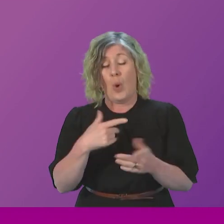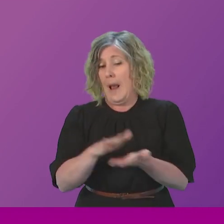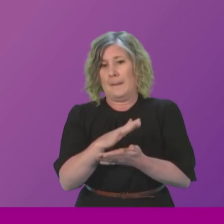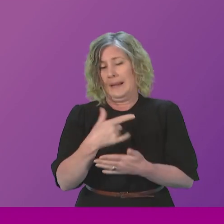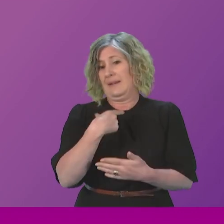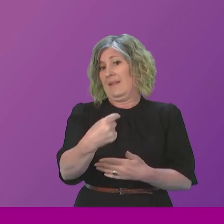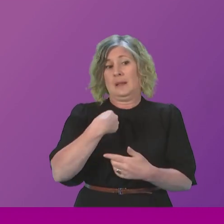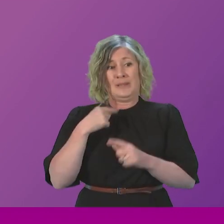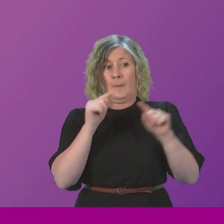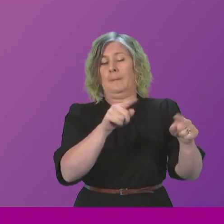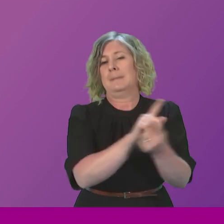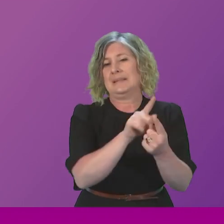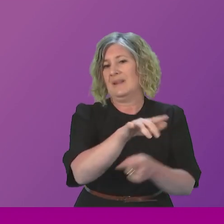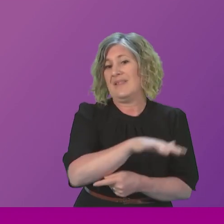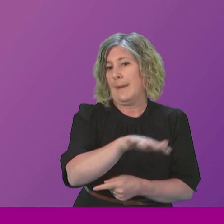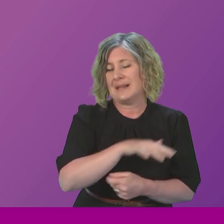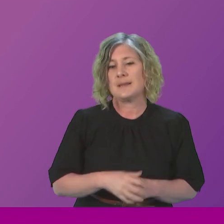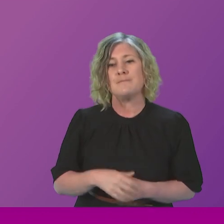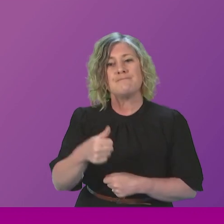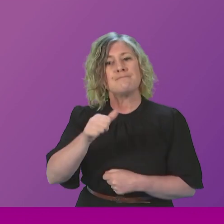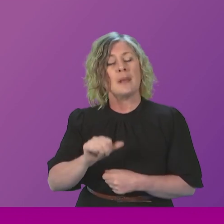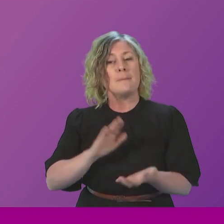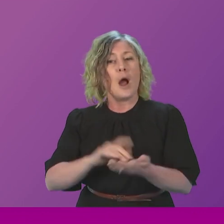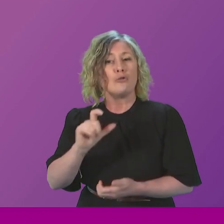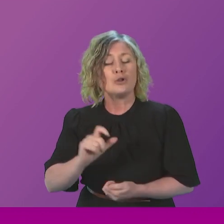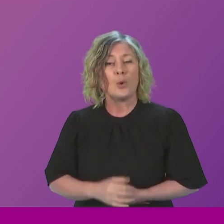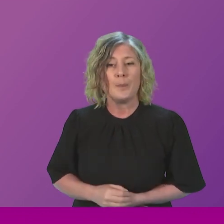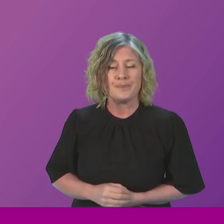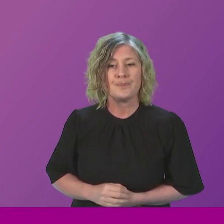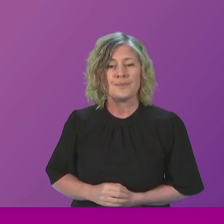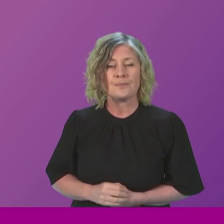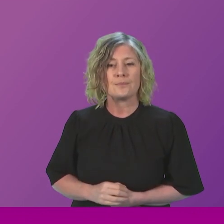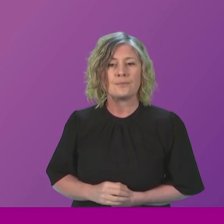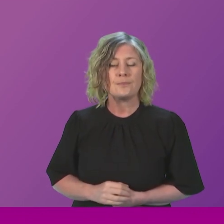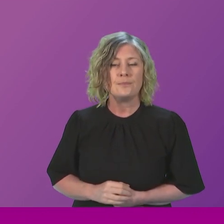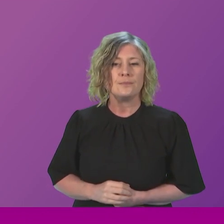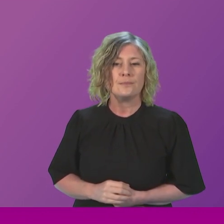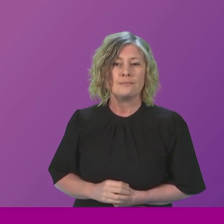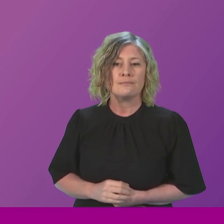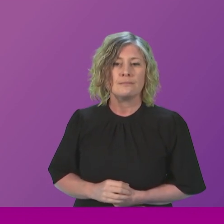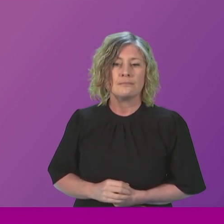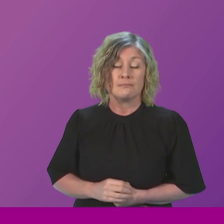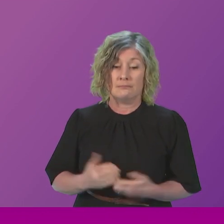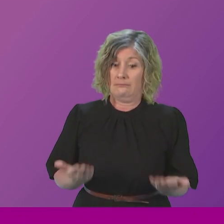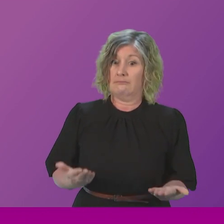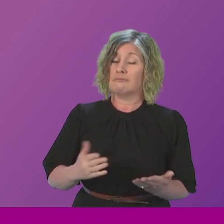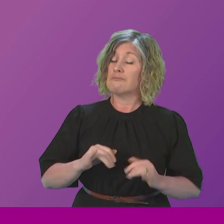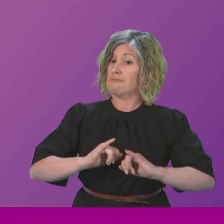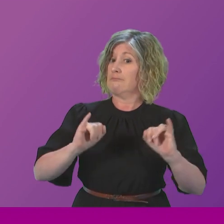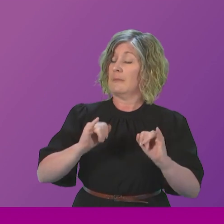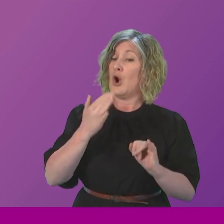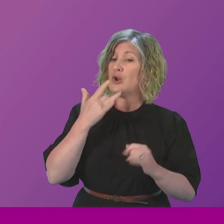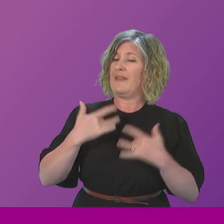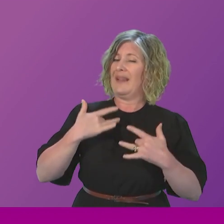from Miles Briggs and the families involved. Mark Ruskell. Thank you. In the middle of the cost of living crisis, St Andrews